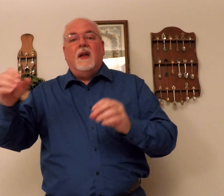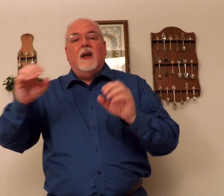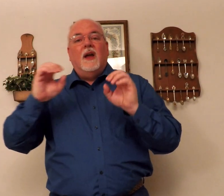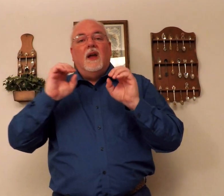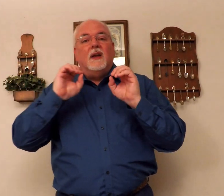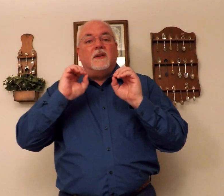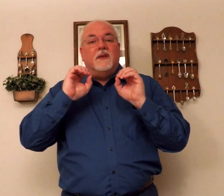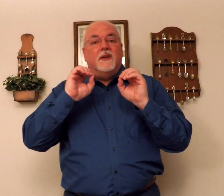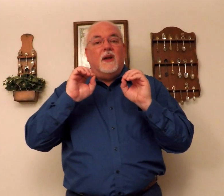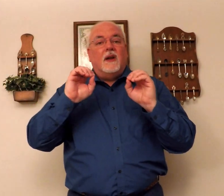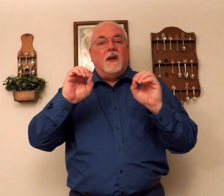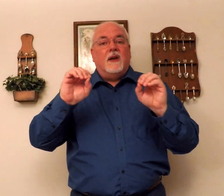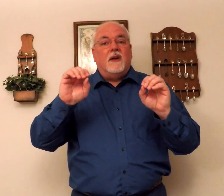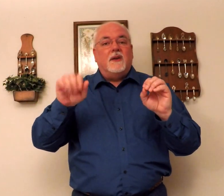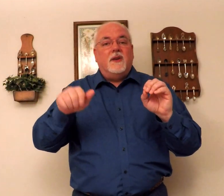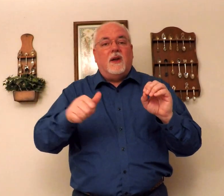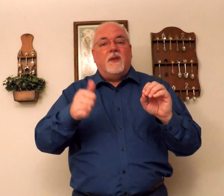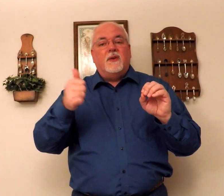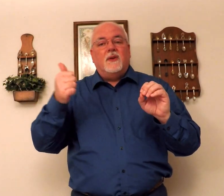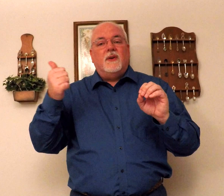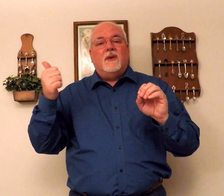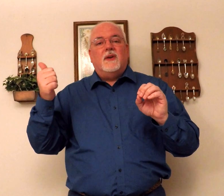the the the the